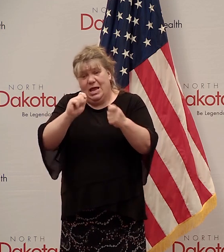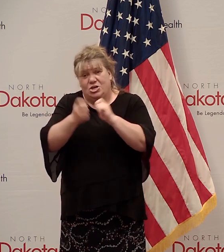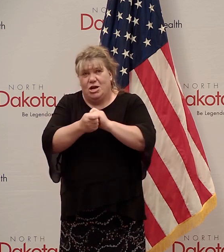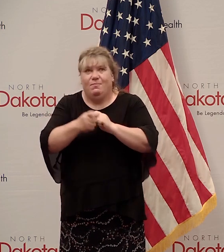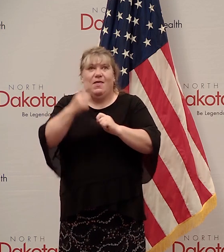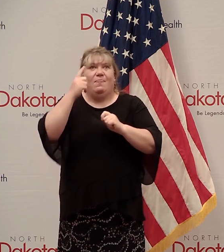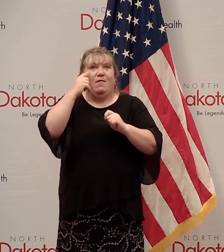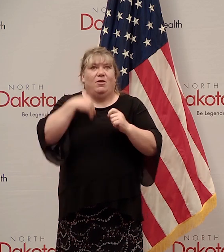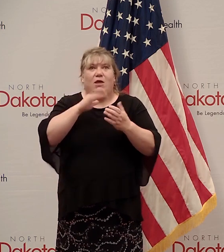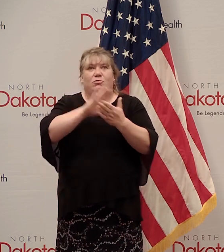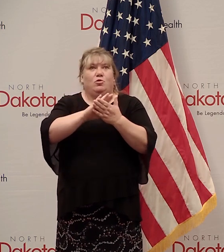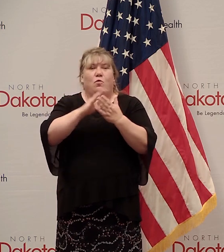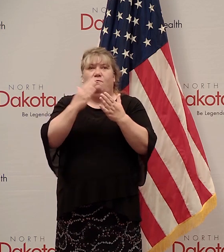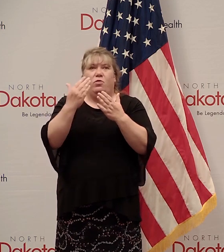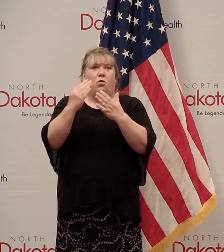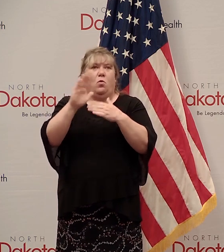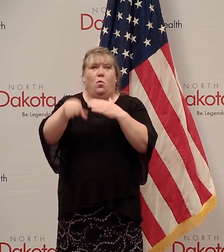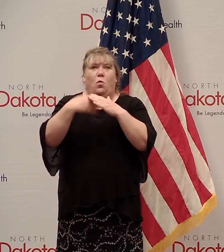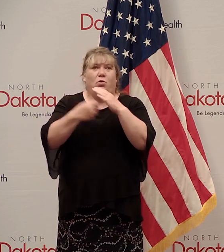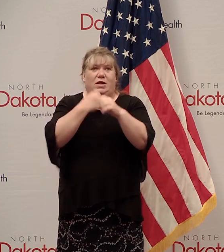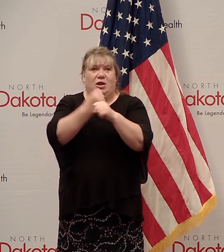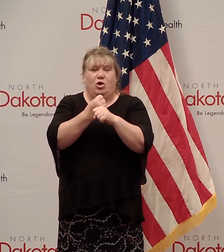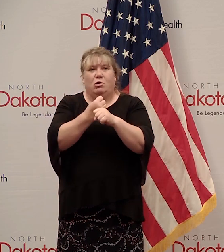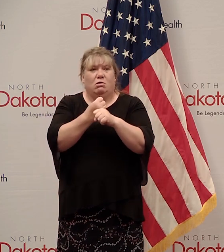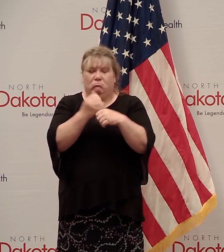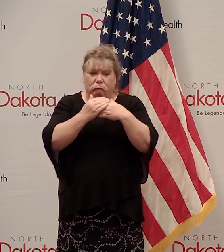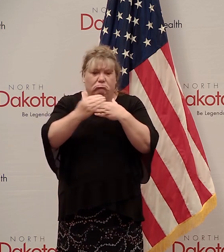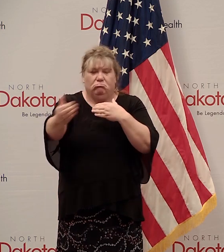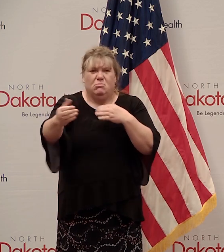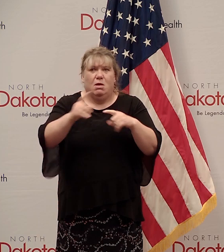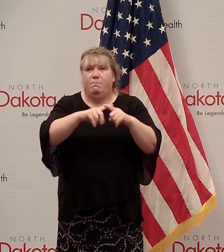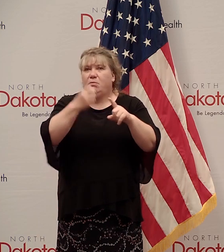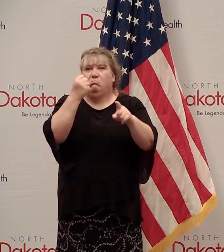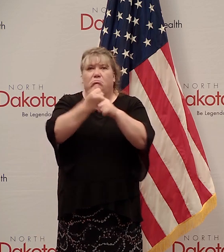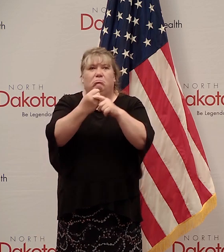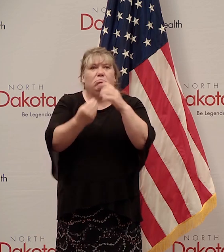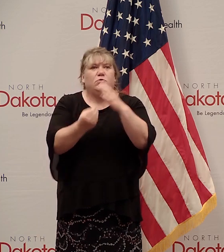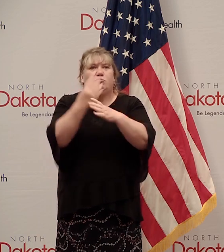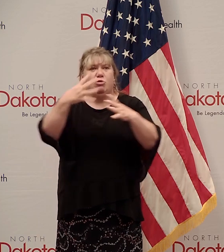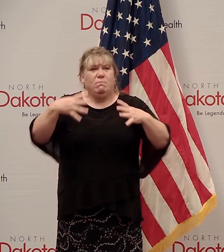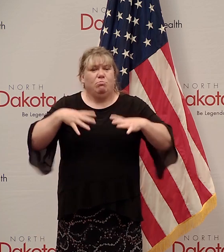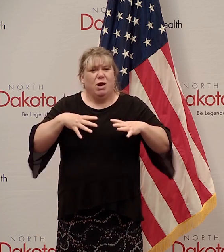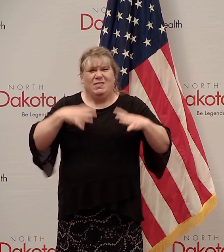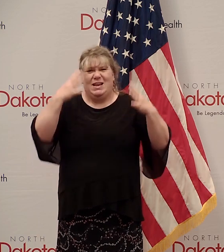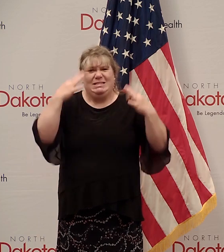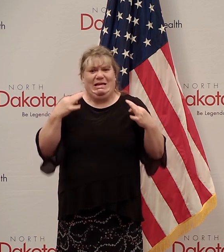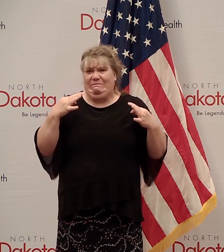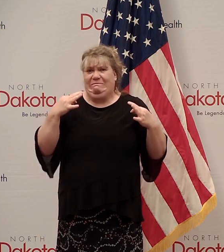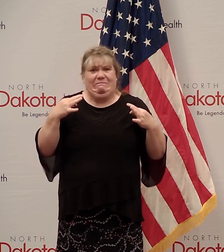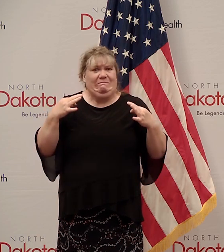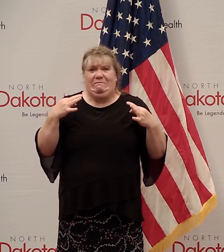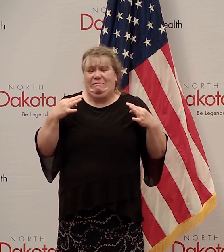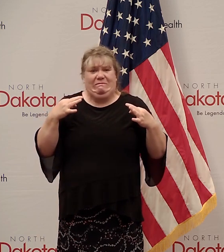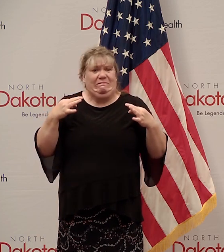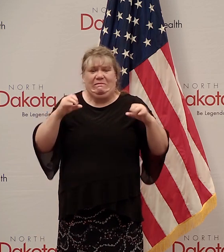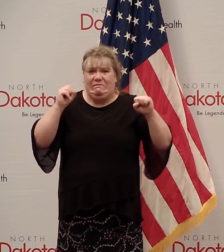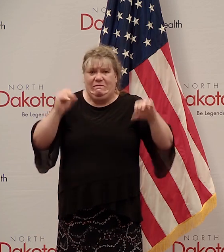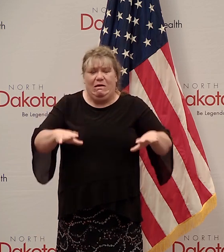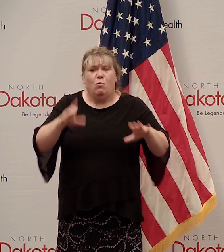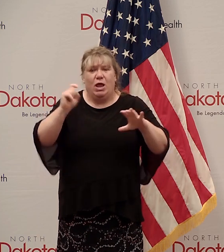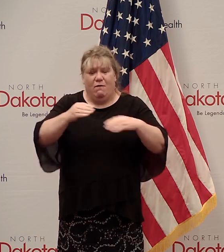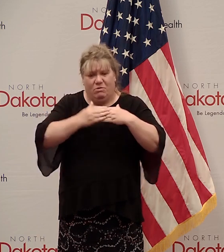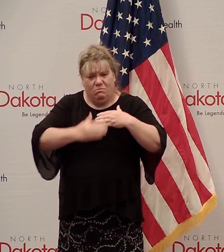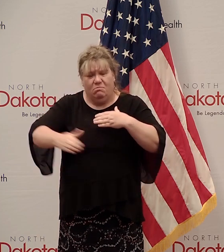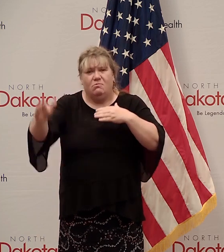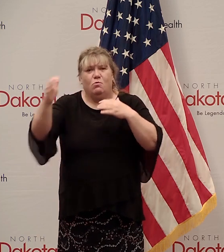school for the whole year. And that spring break, they had to say we're done because the virus, if it comes back strong next winter, you know, everybody, we might be back in the